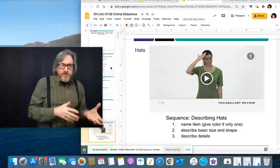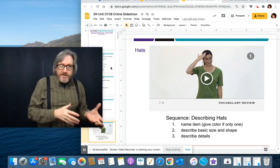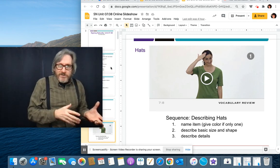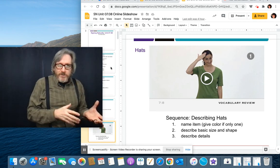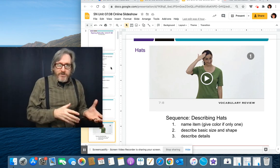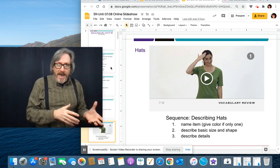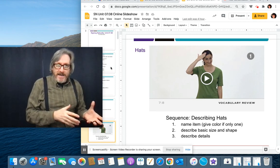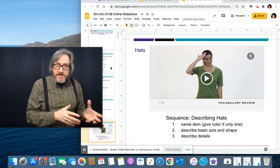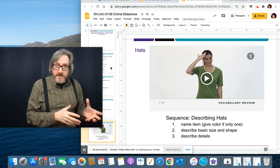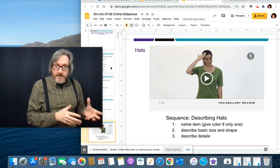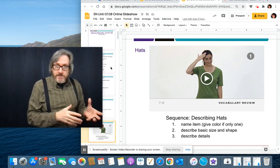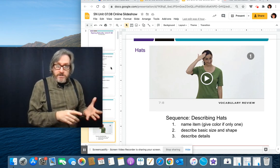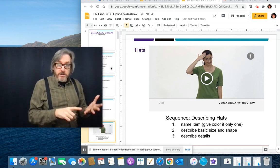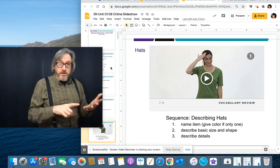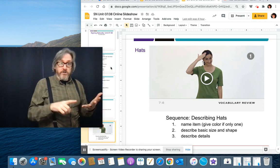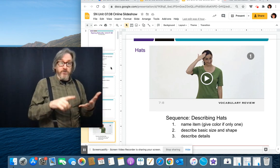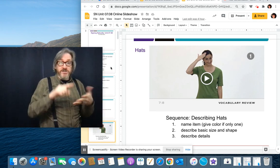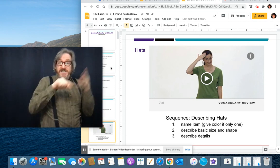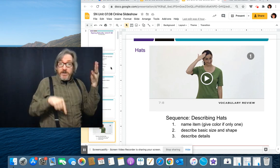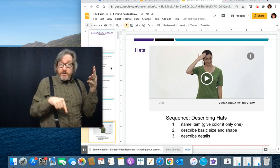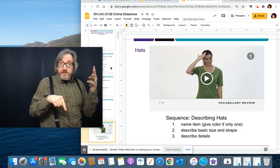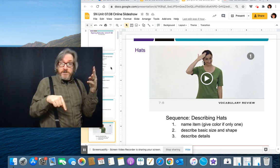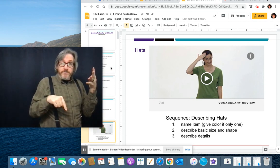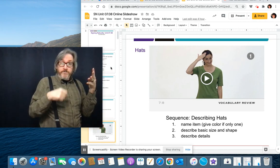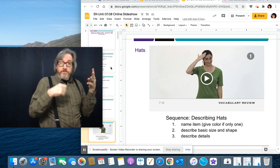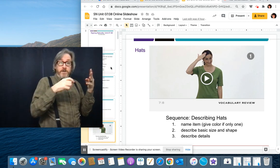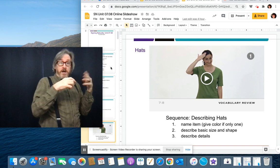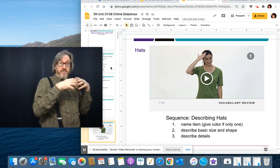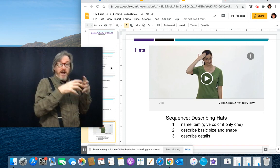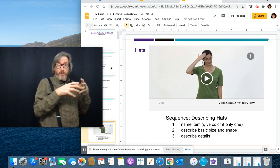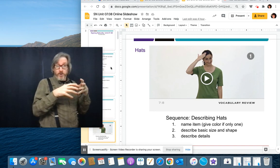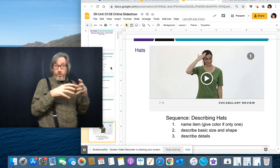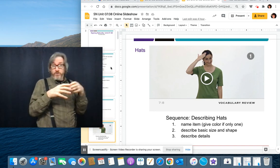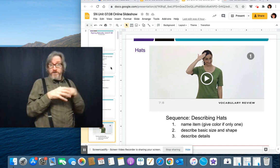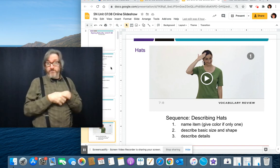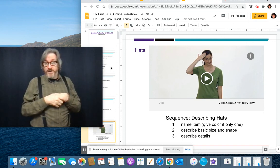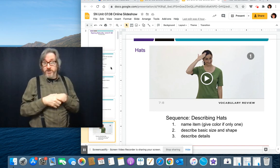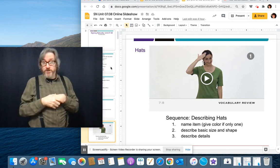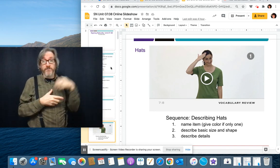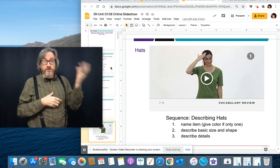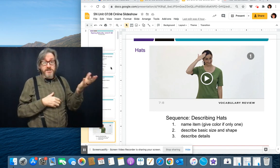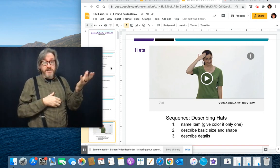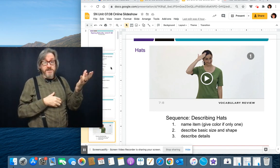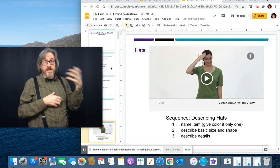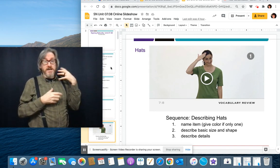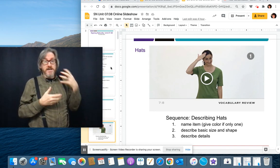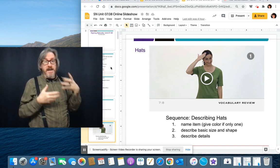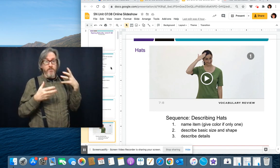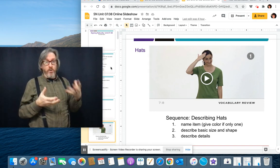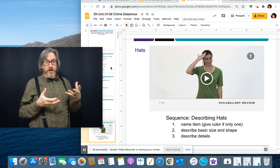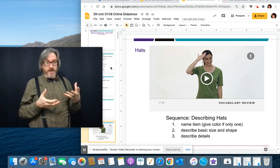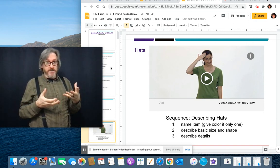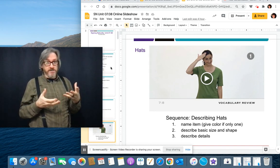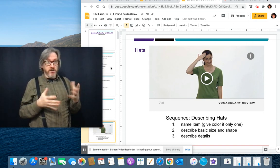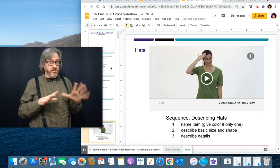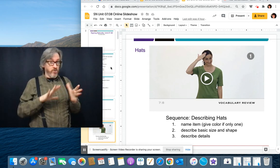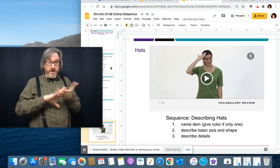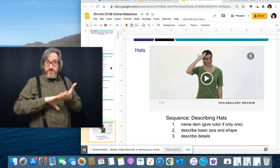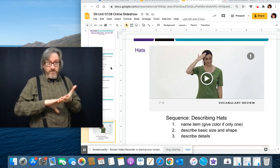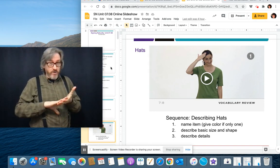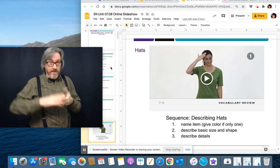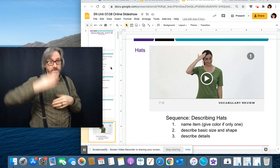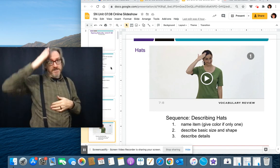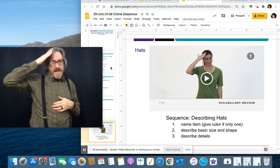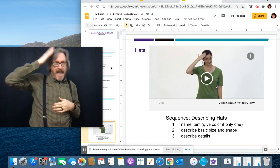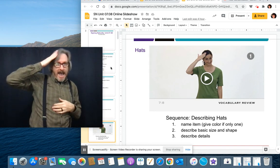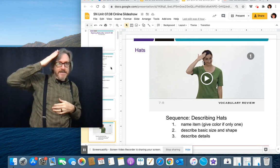Same as we did with bags and things, there's a sequence of how you want to order the information. The first is name what it is. So